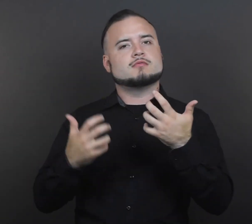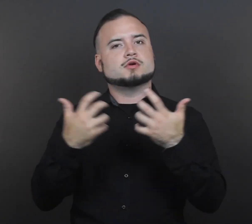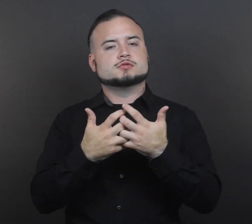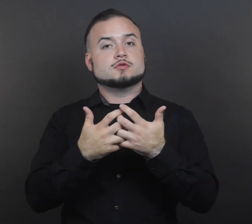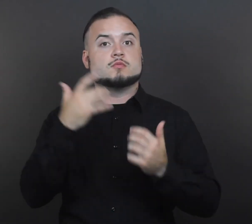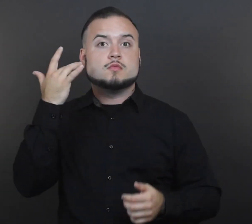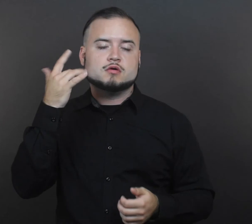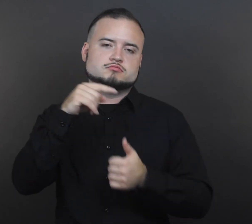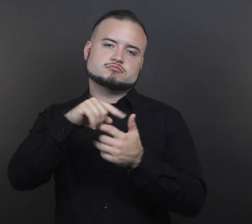the following.